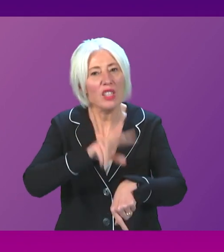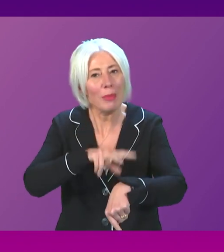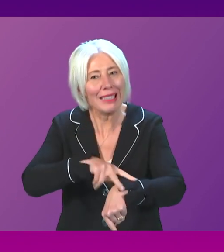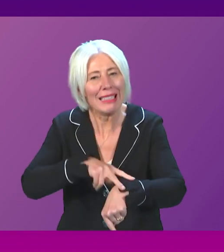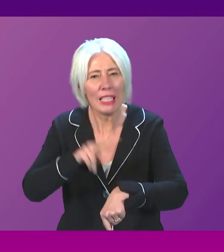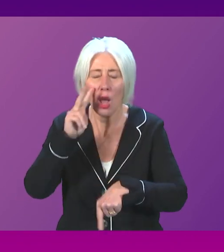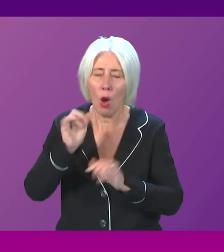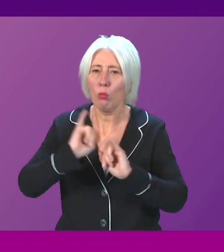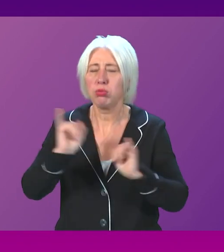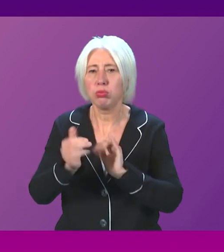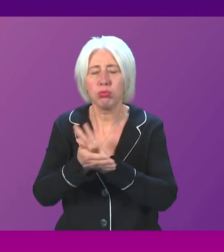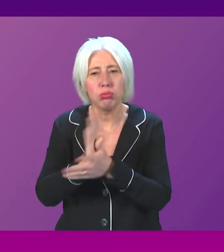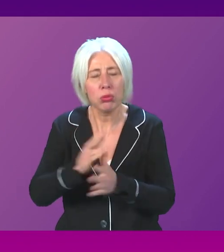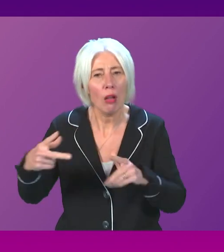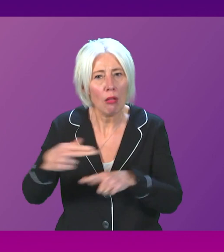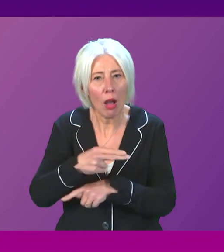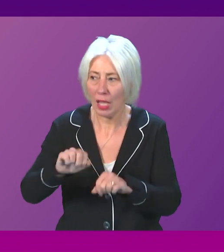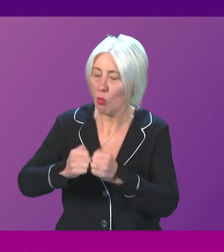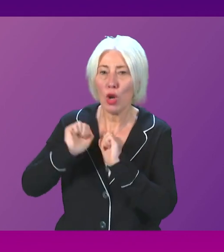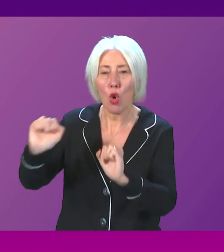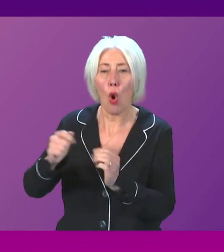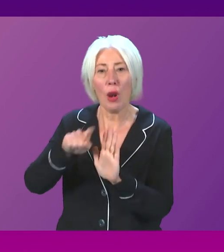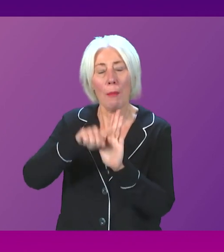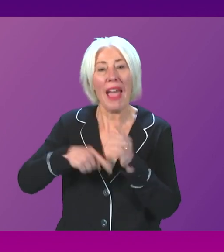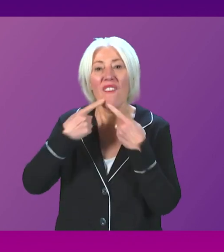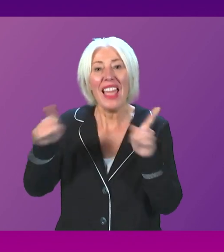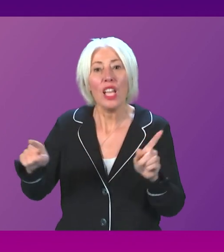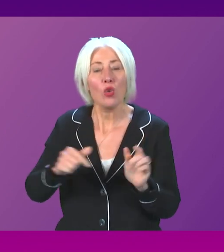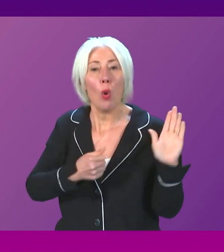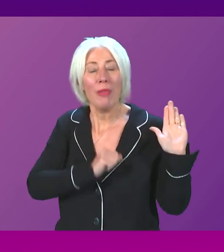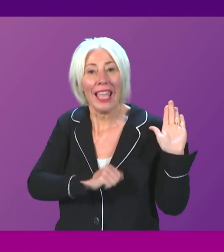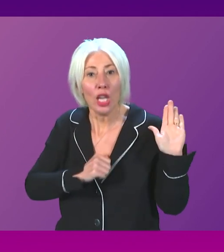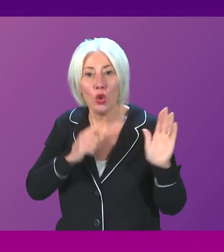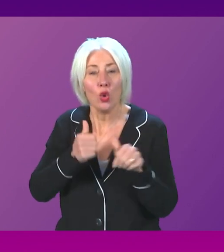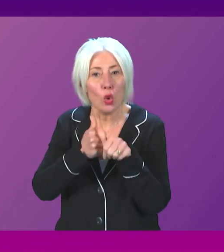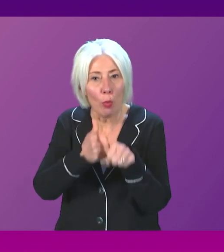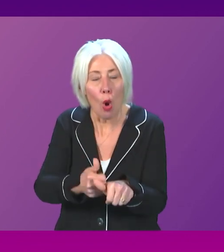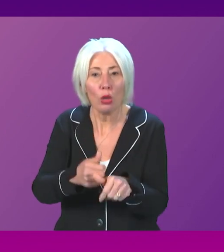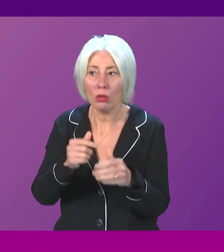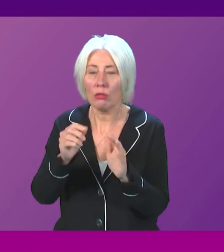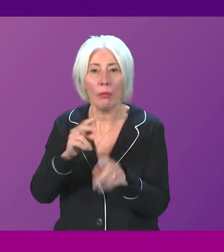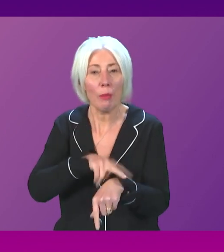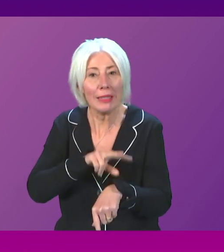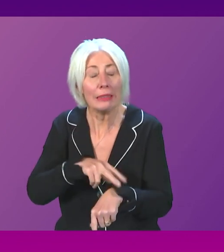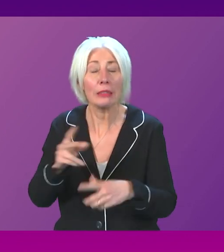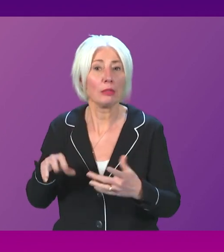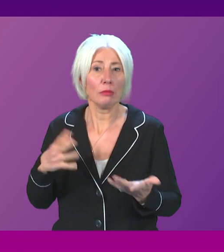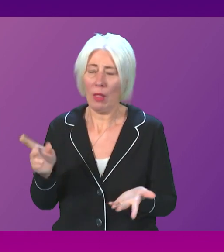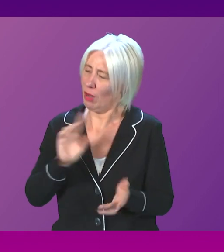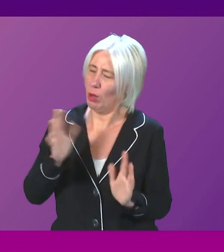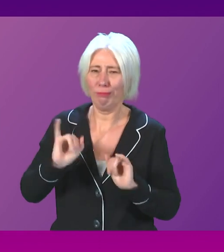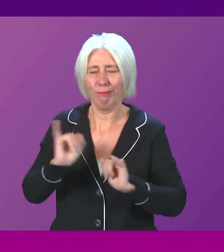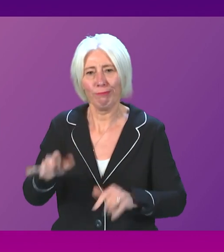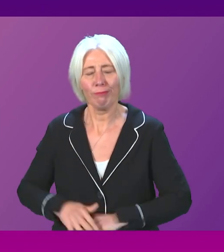seeing damaging cuts, breaking her own manifesto pledge to protect the police, to support our police and to protect their budget? It's shameful, First Minister.